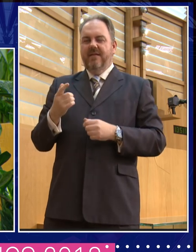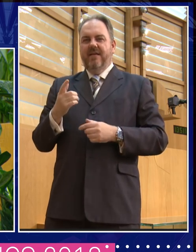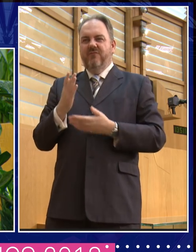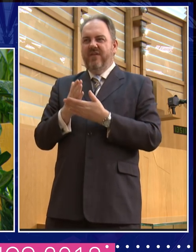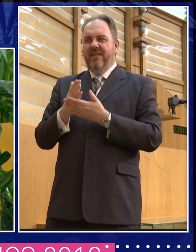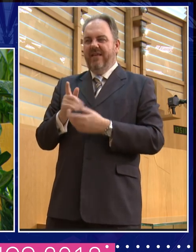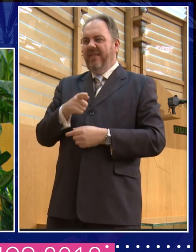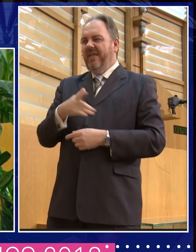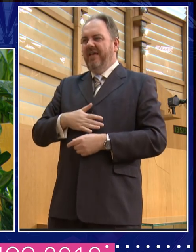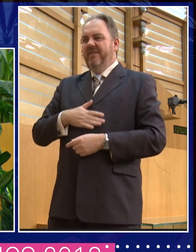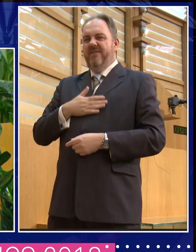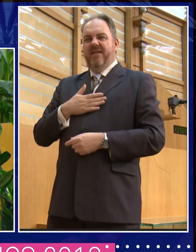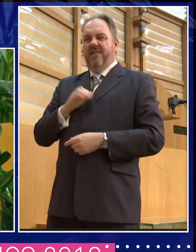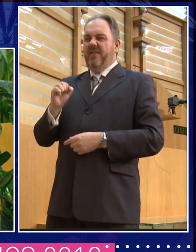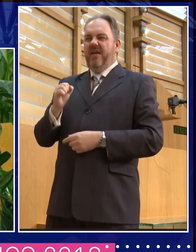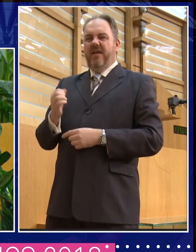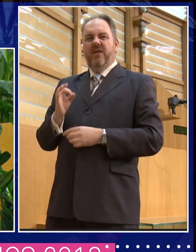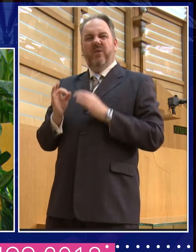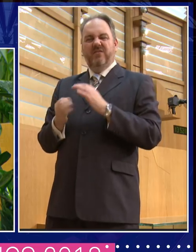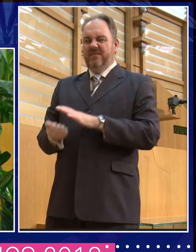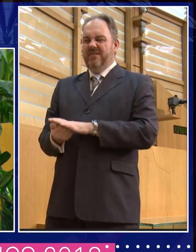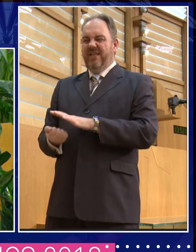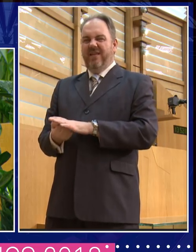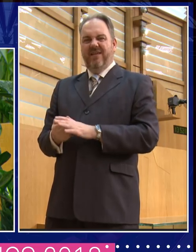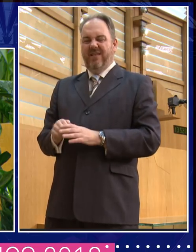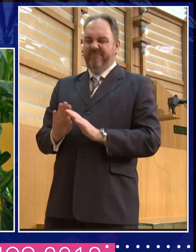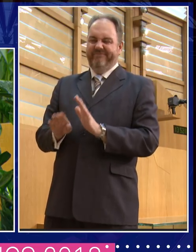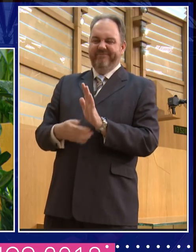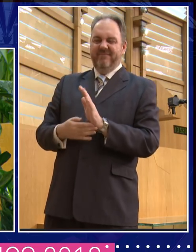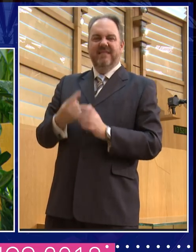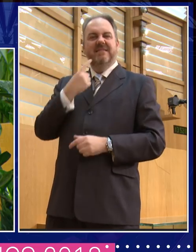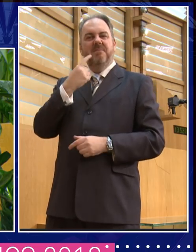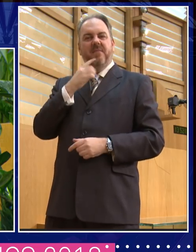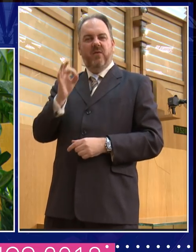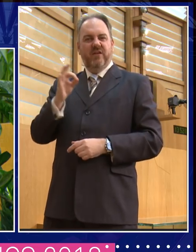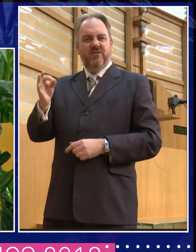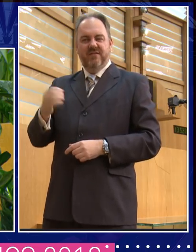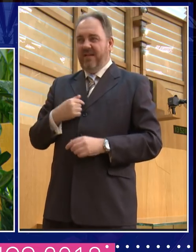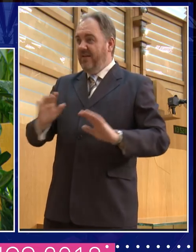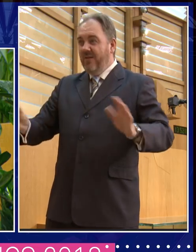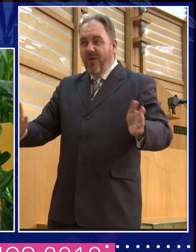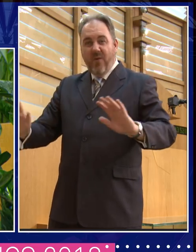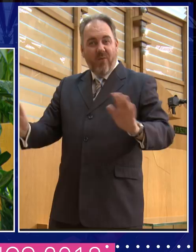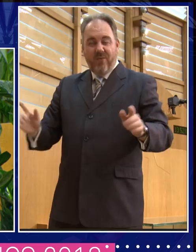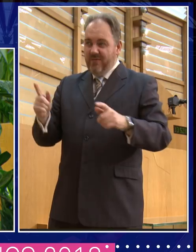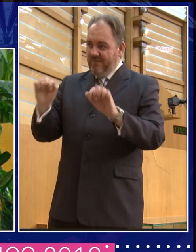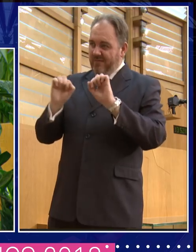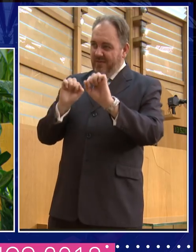questions are just, you know, they're just kind of amateur questions. And I want to help people to think that their